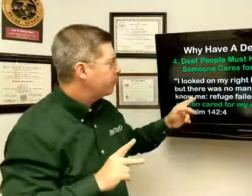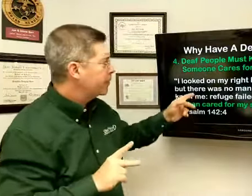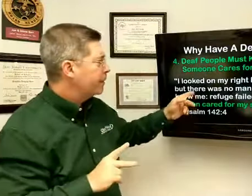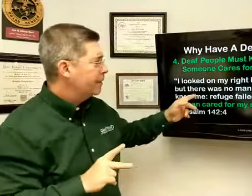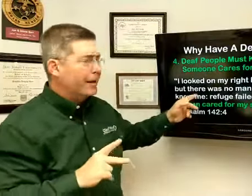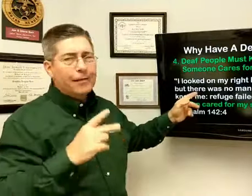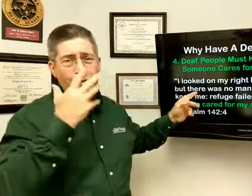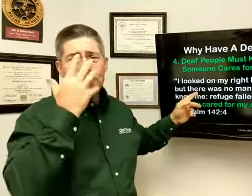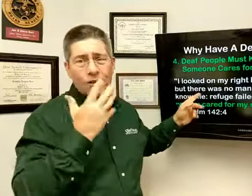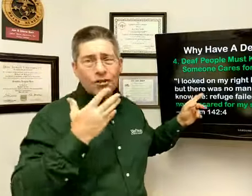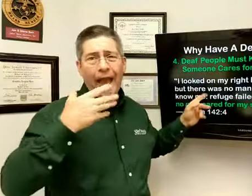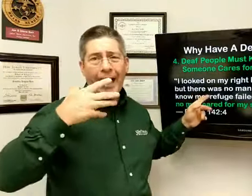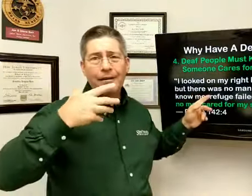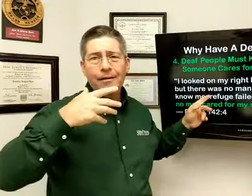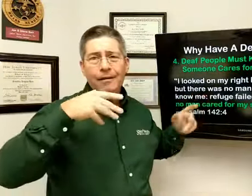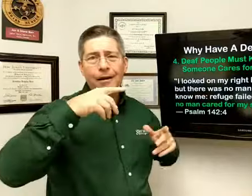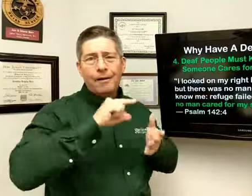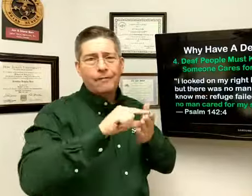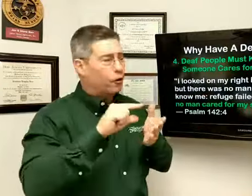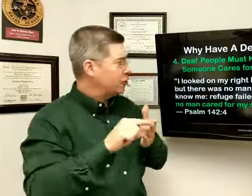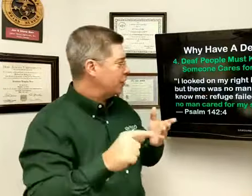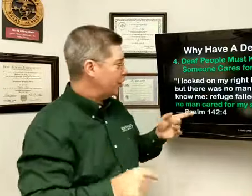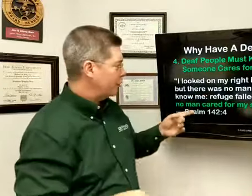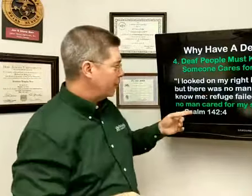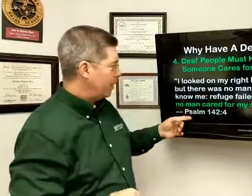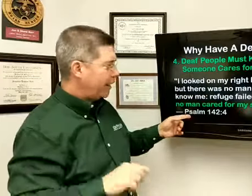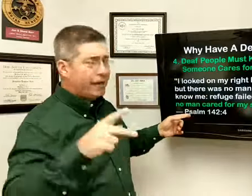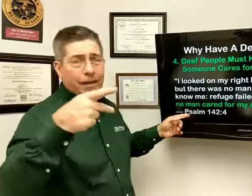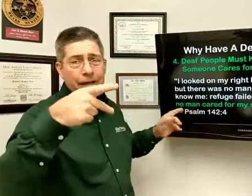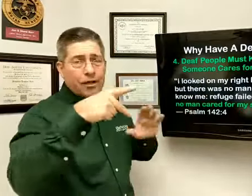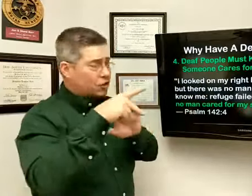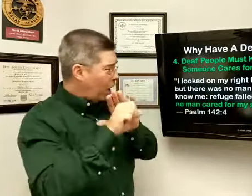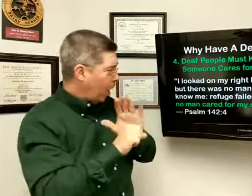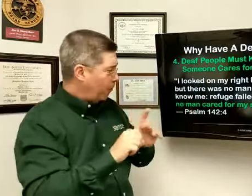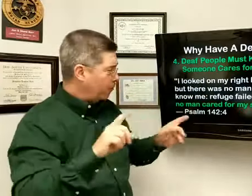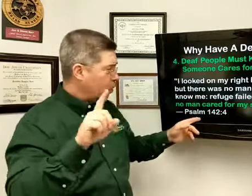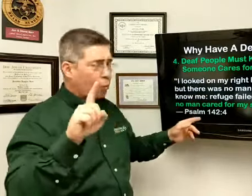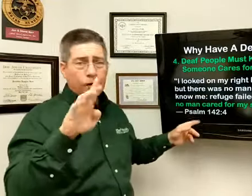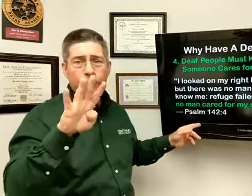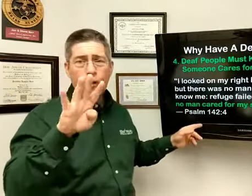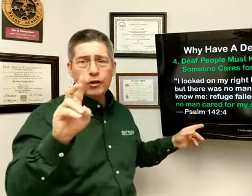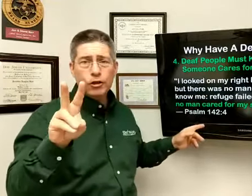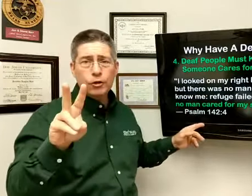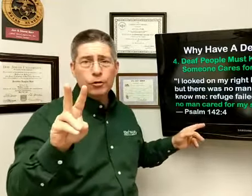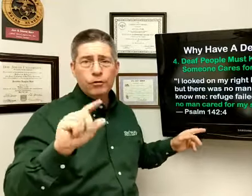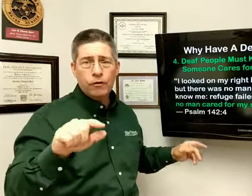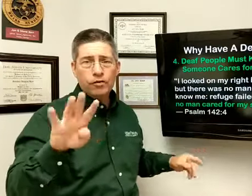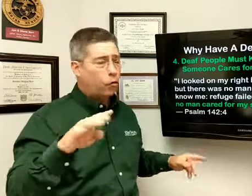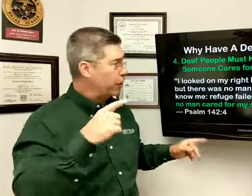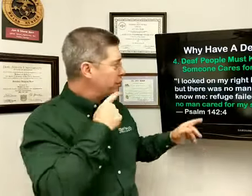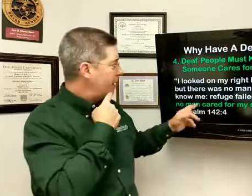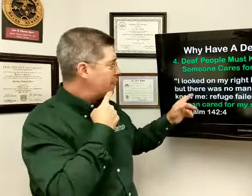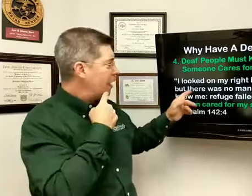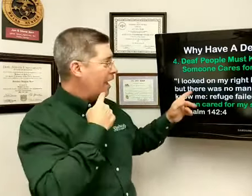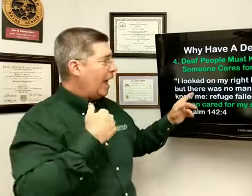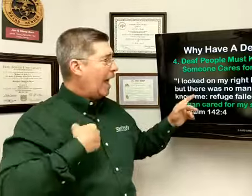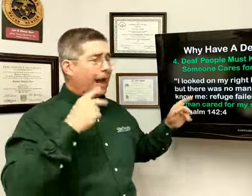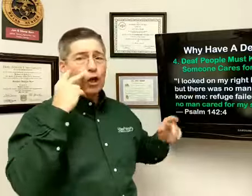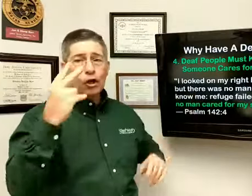This is a sad verse here. In Psalm 142, verse 4, it says, I looked